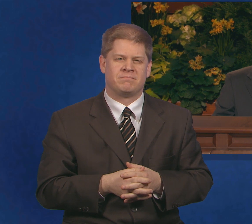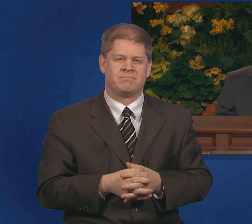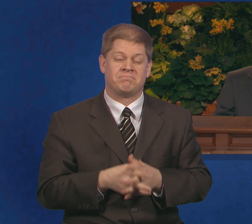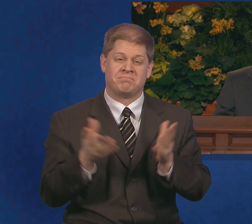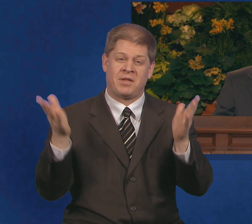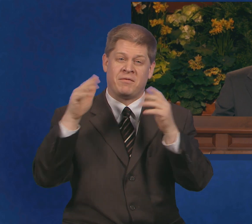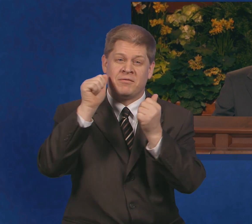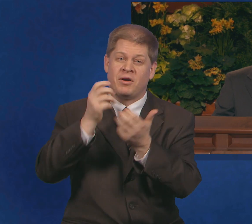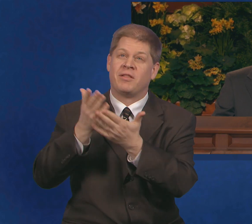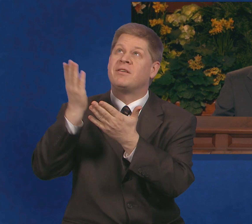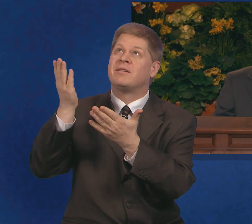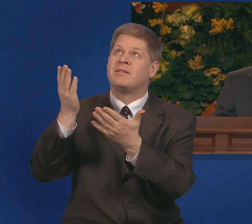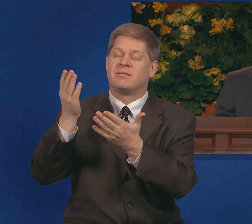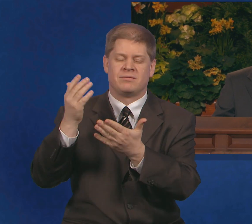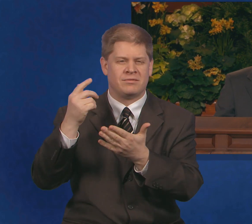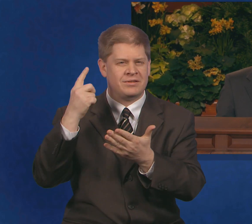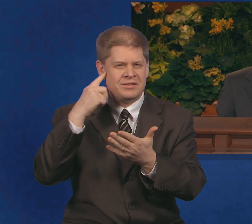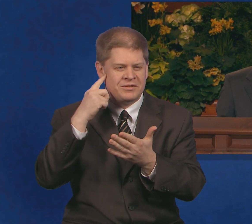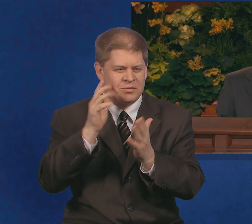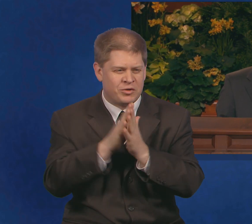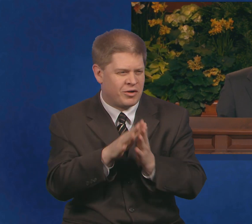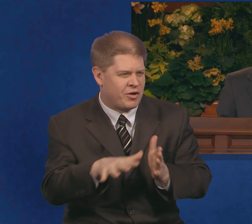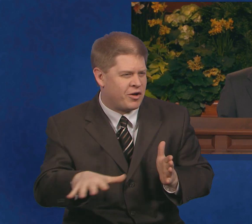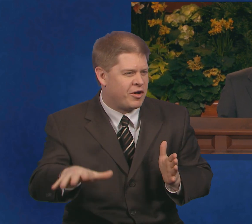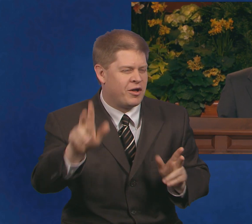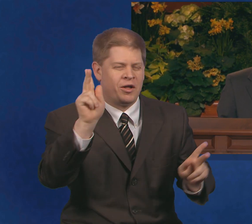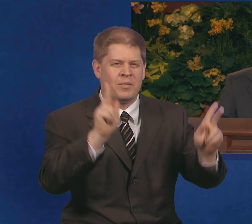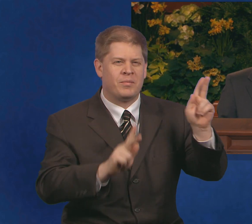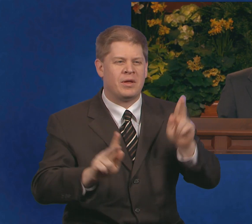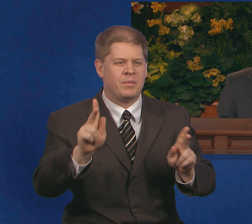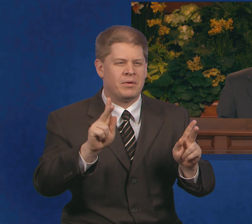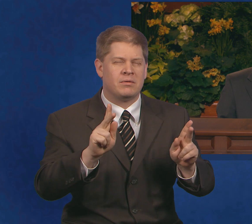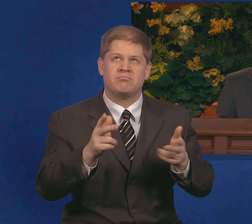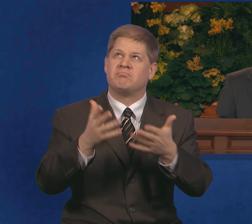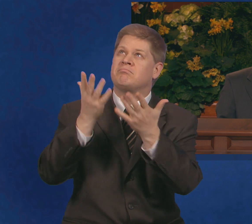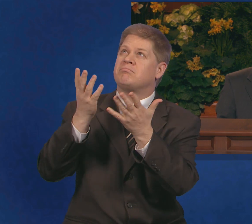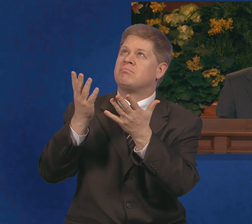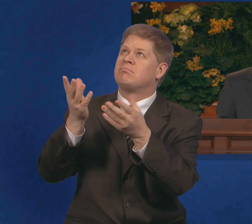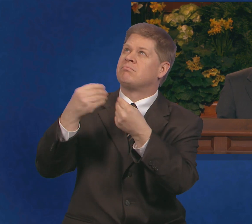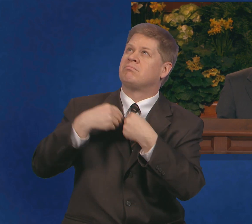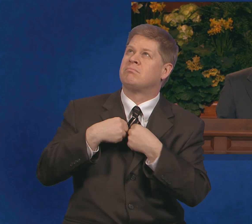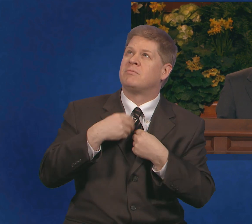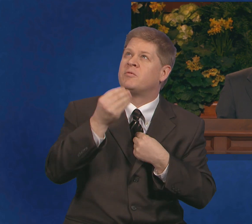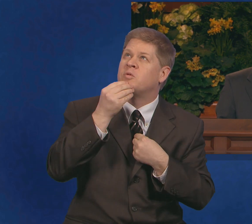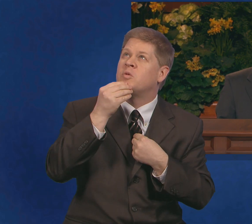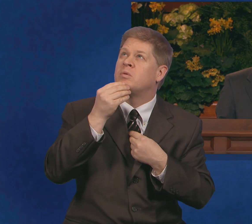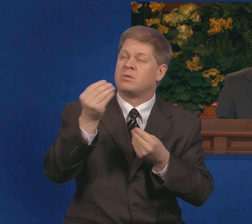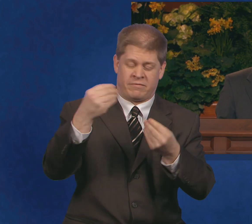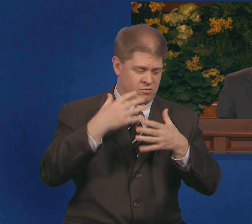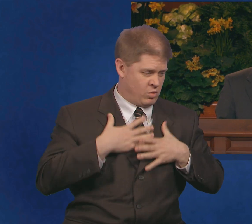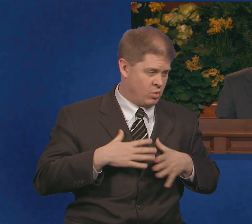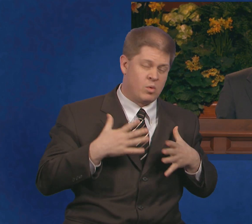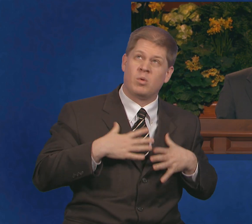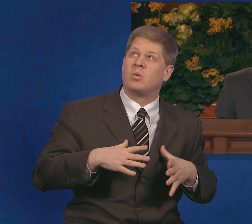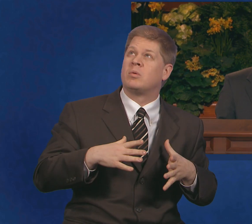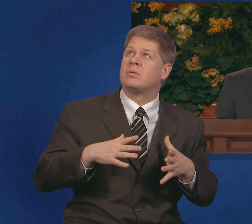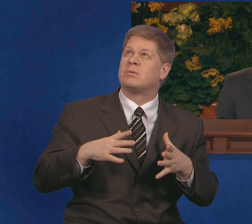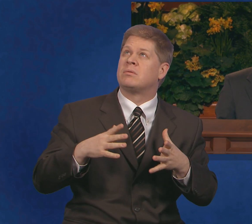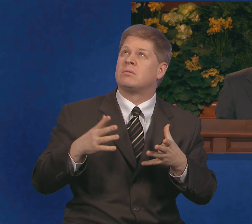prayers of His children across the earth pleading for food to eat, clothes to cover their bodies,